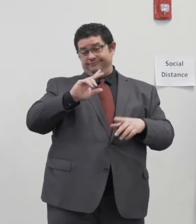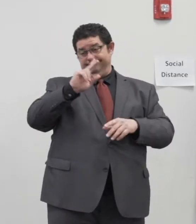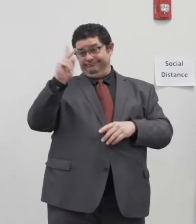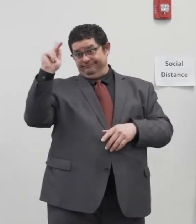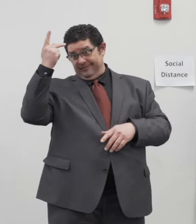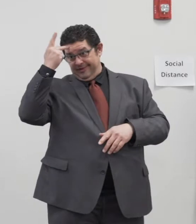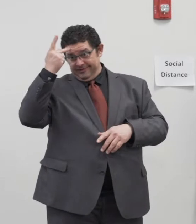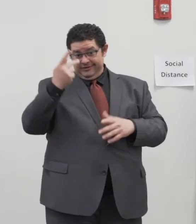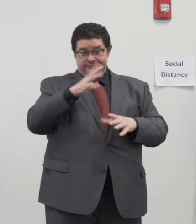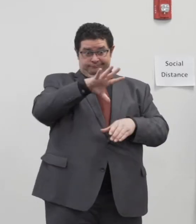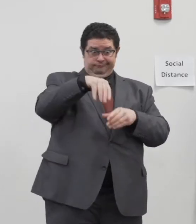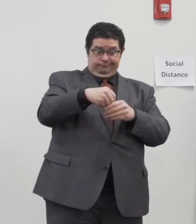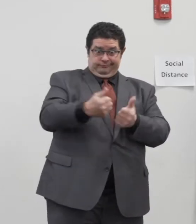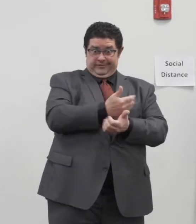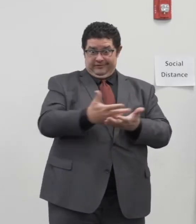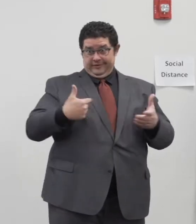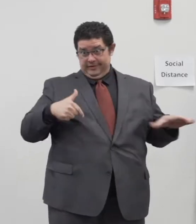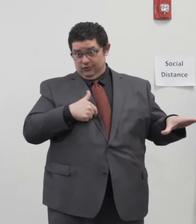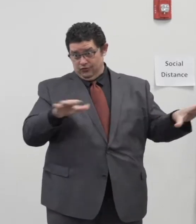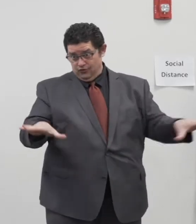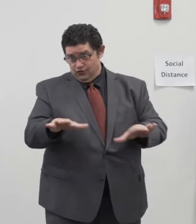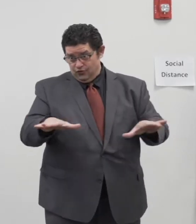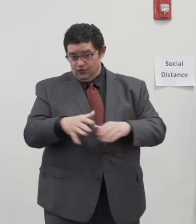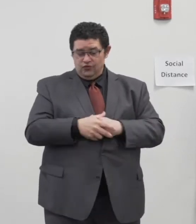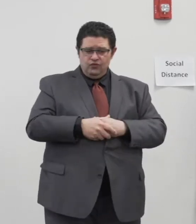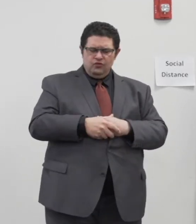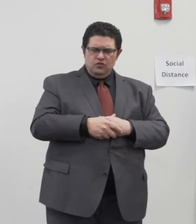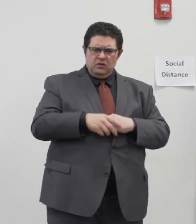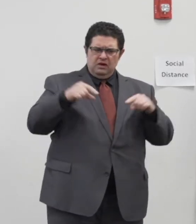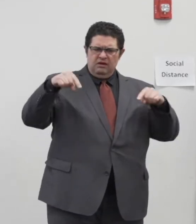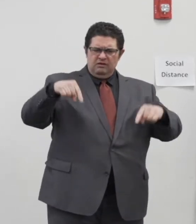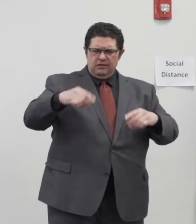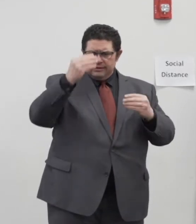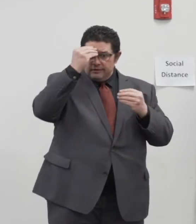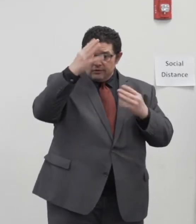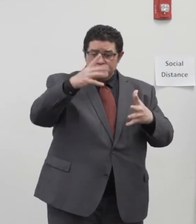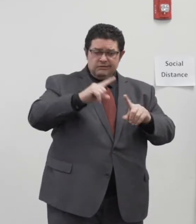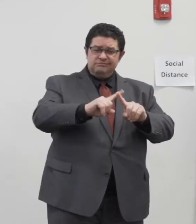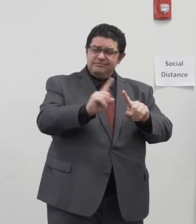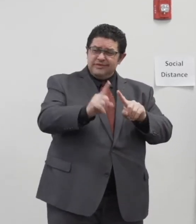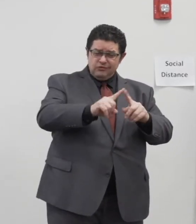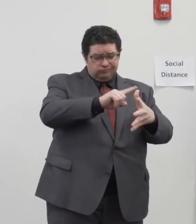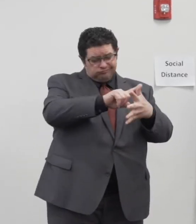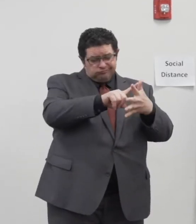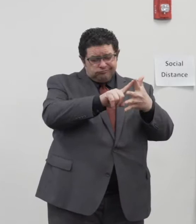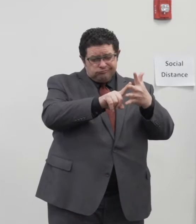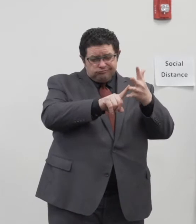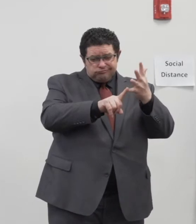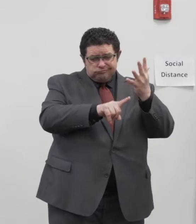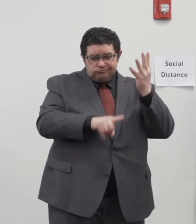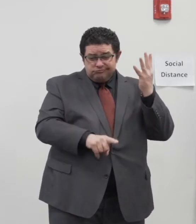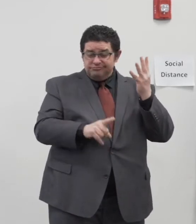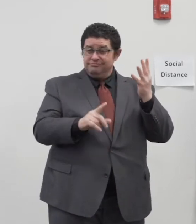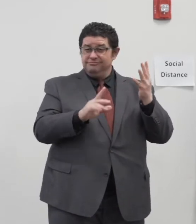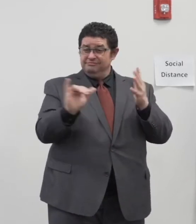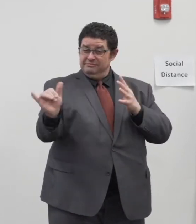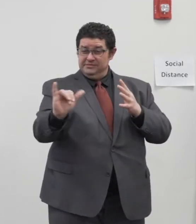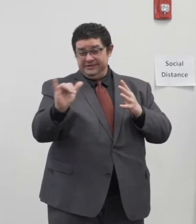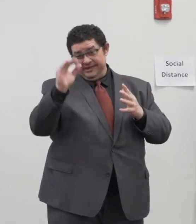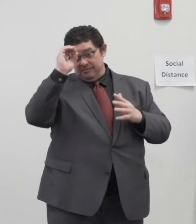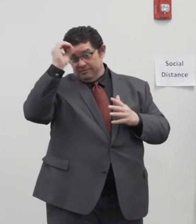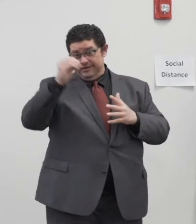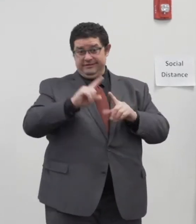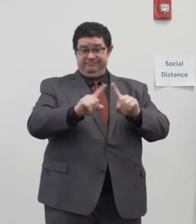During a pandemic, there are almost as many data sets as there are opinions. We need to follow the models of our top health care